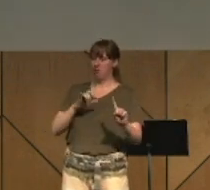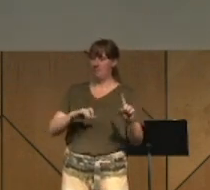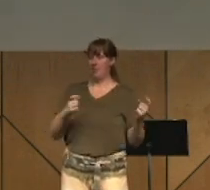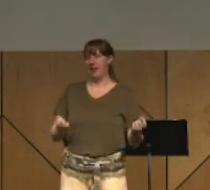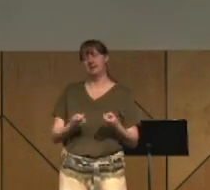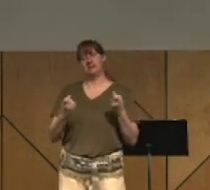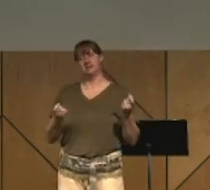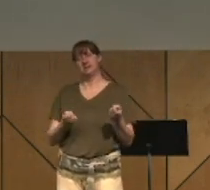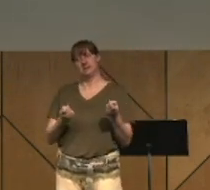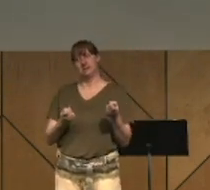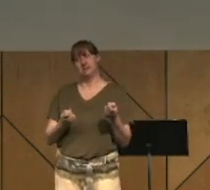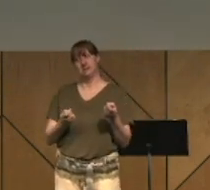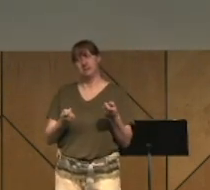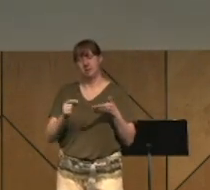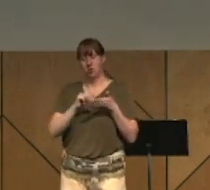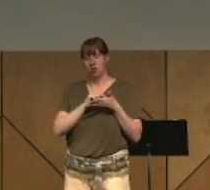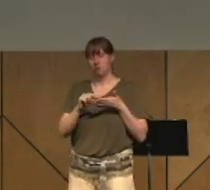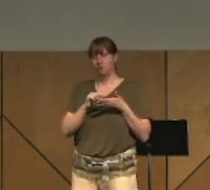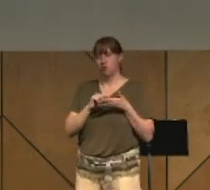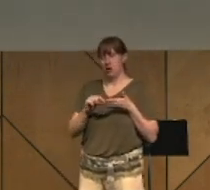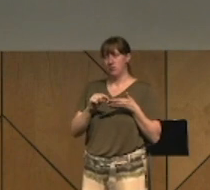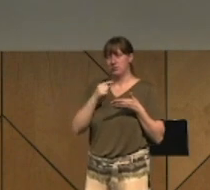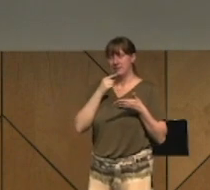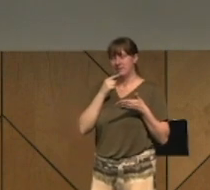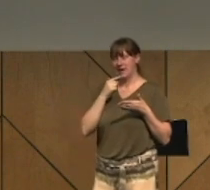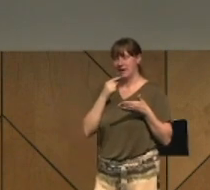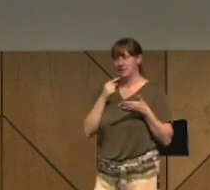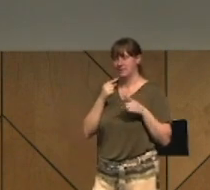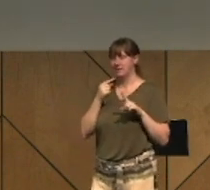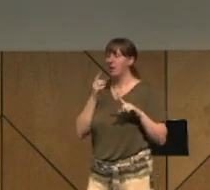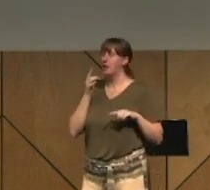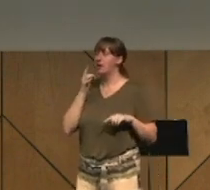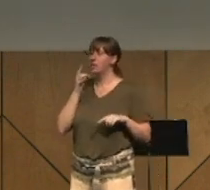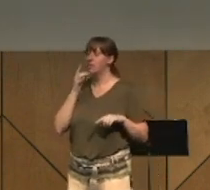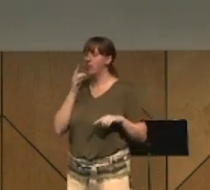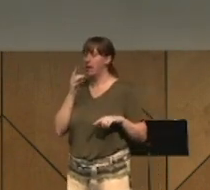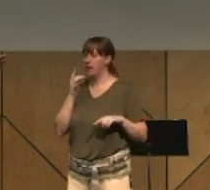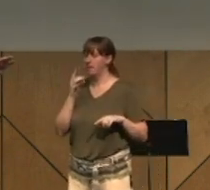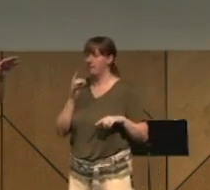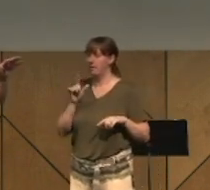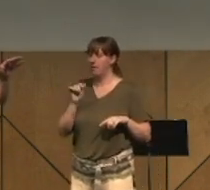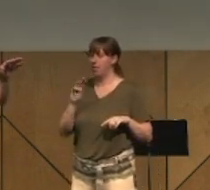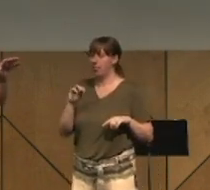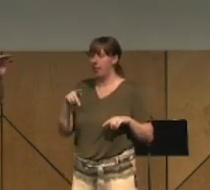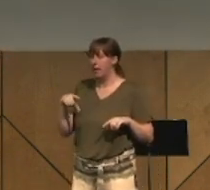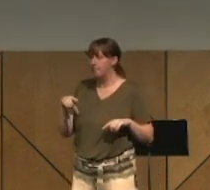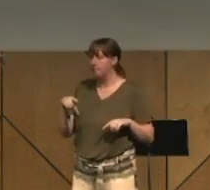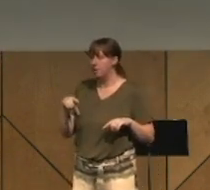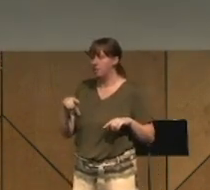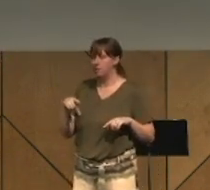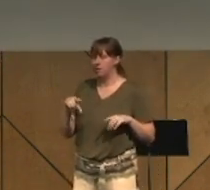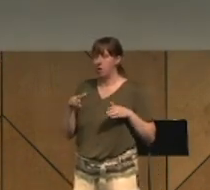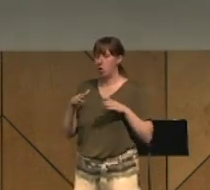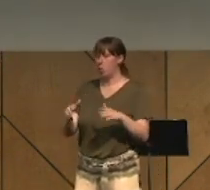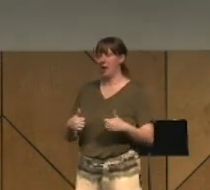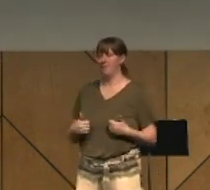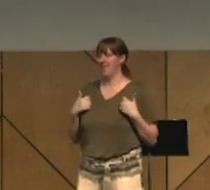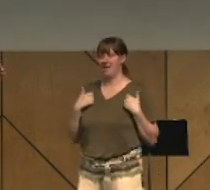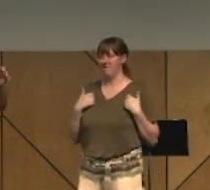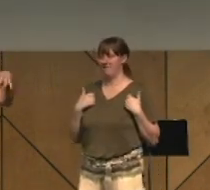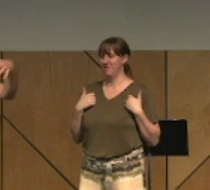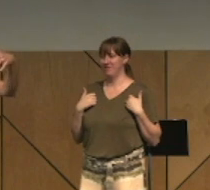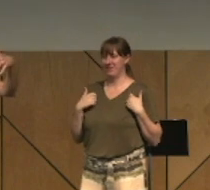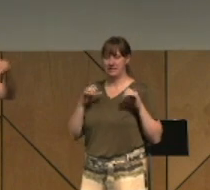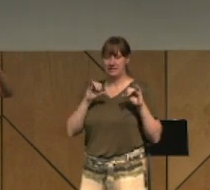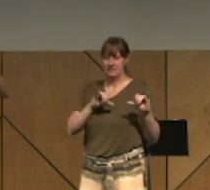verse 23, describes it as a lamp, a light, and a way of life. So just as sexual